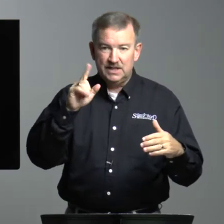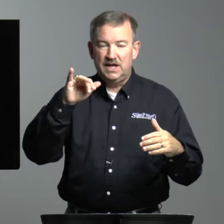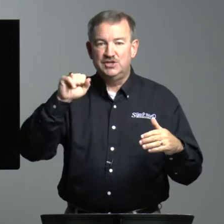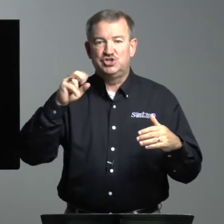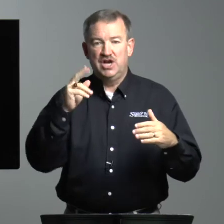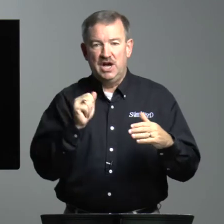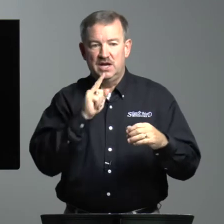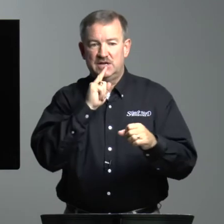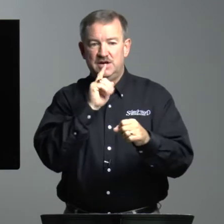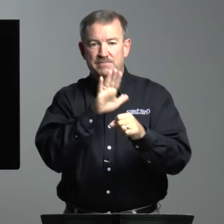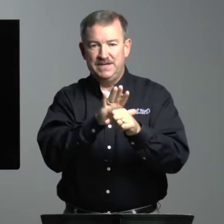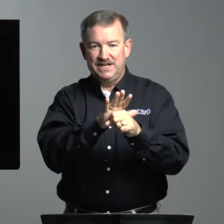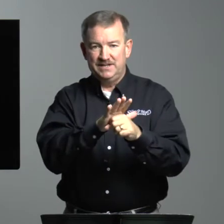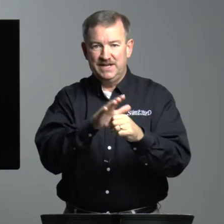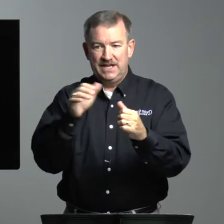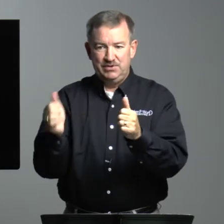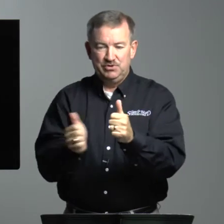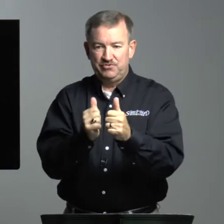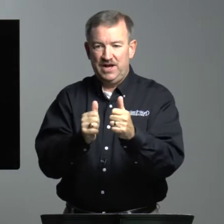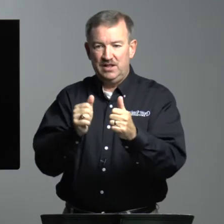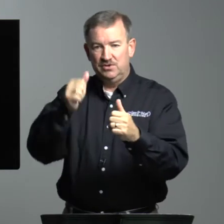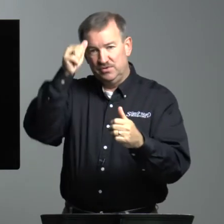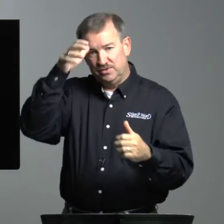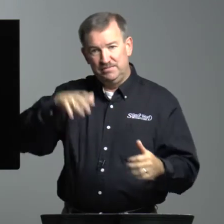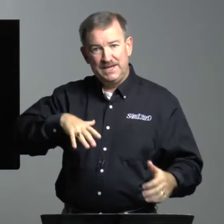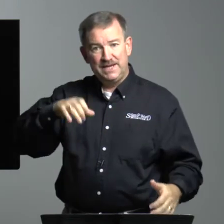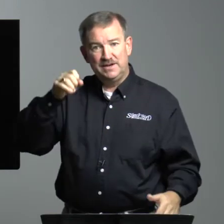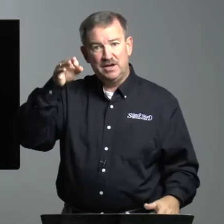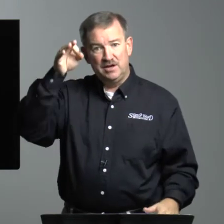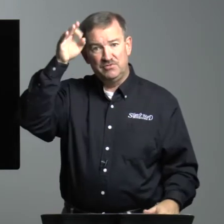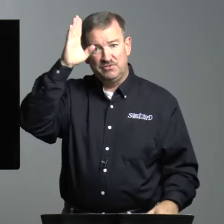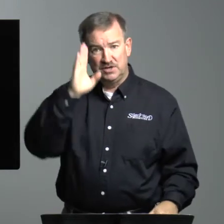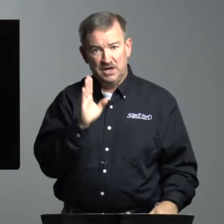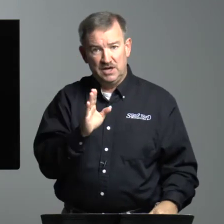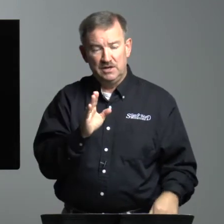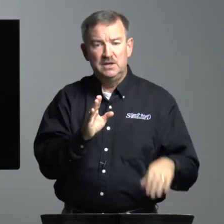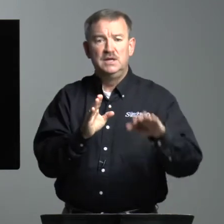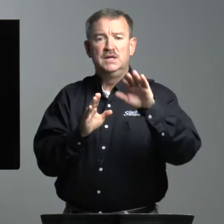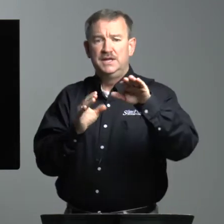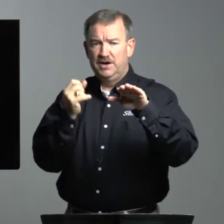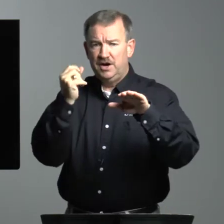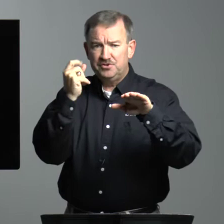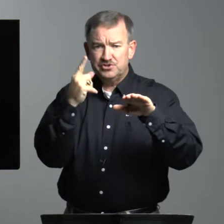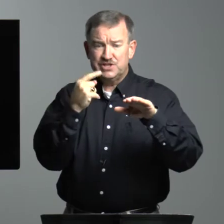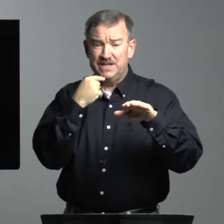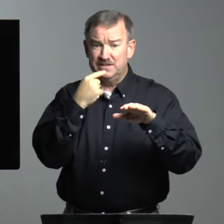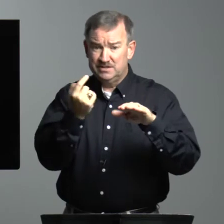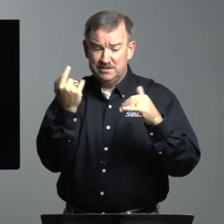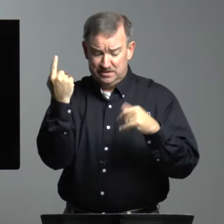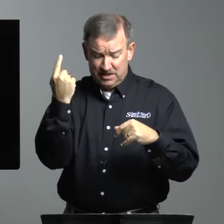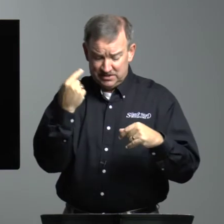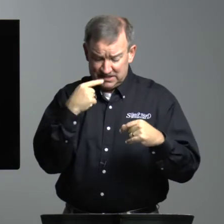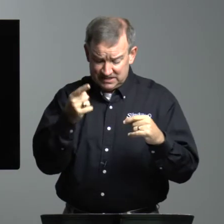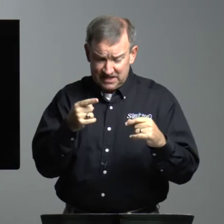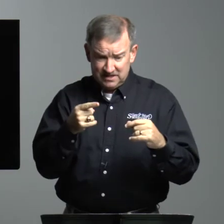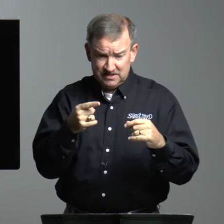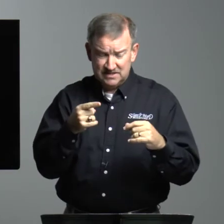Elisha committed that he would follow the man of God. Now, understand, as I say this,